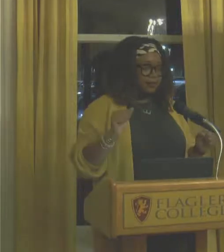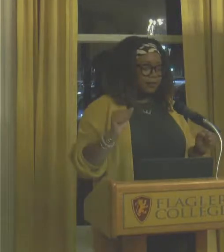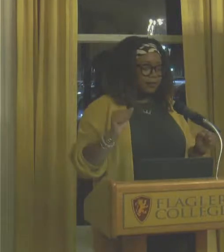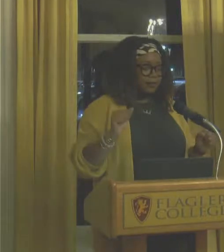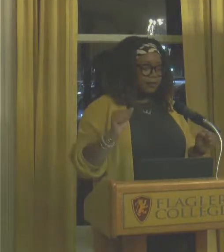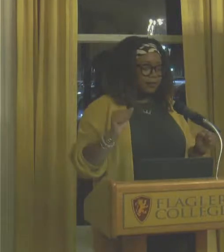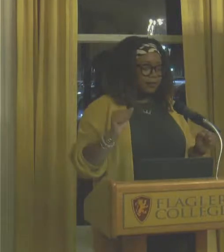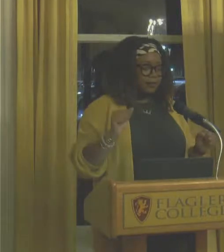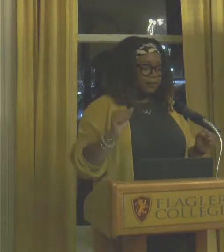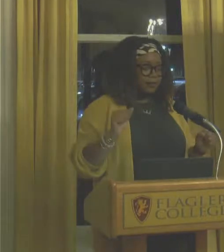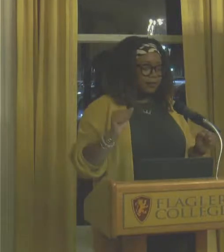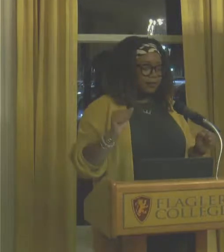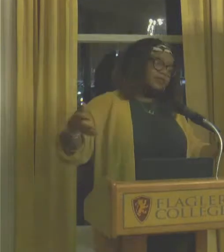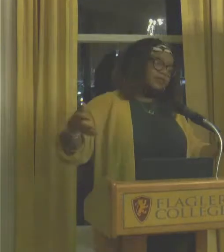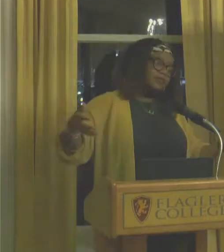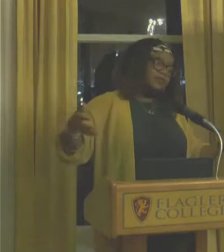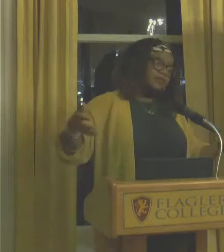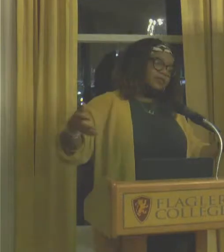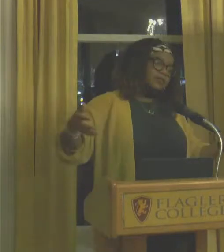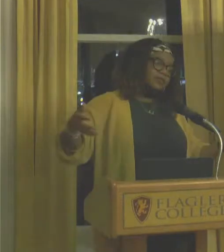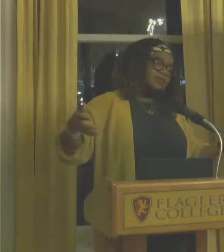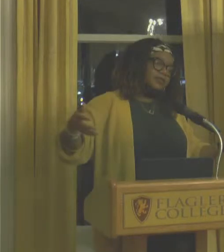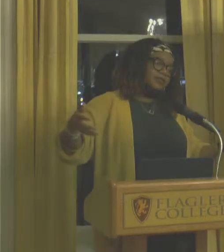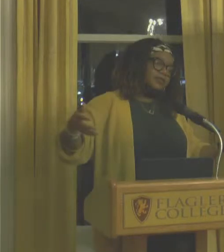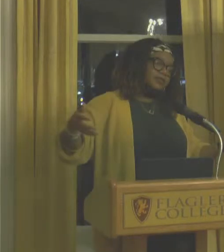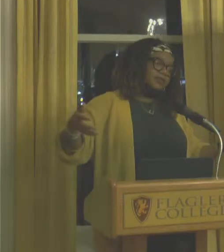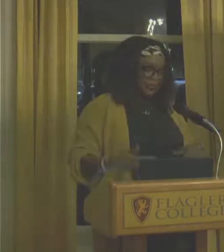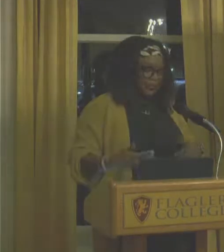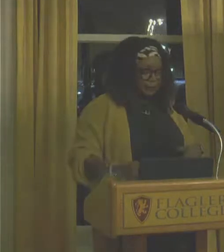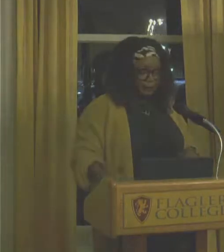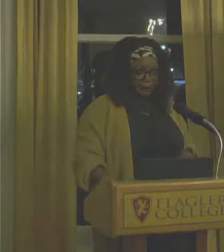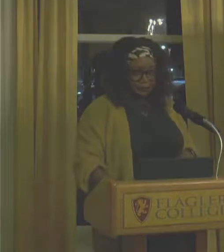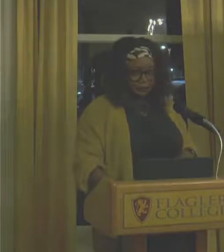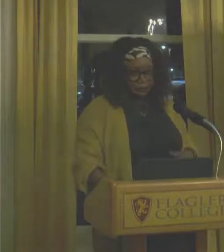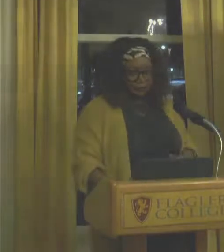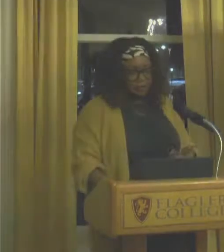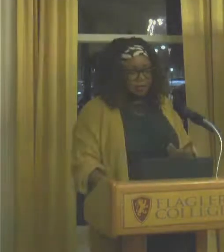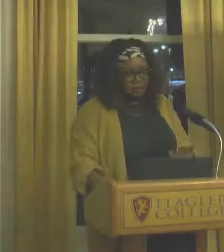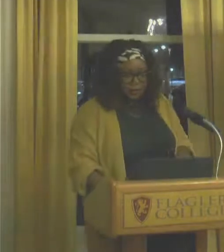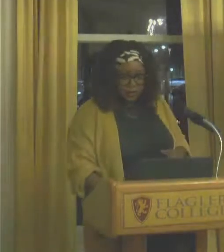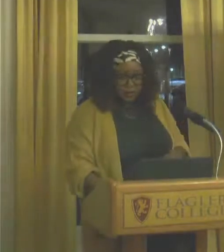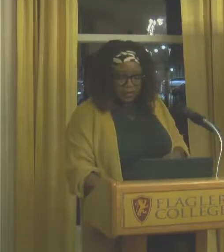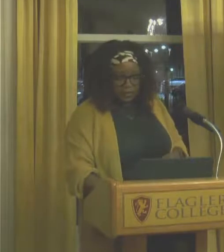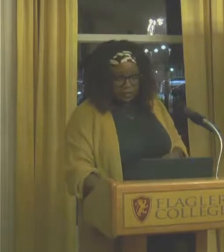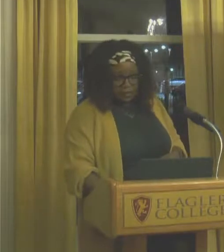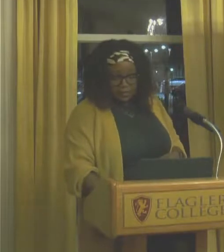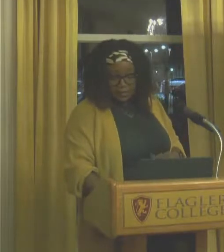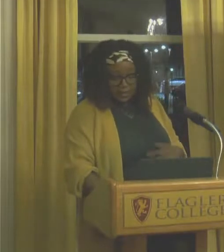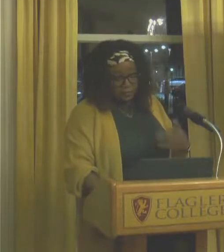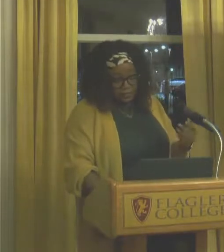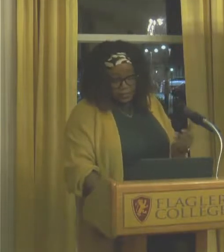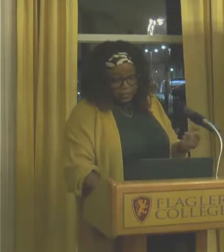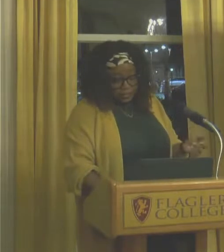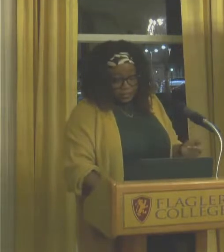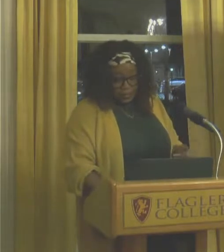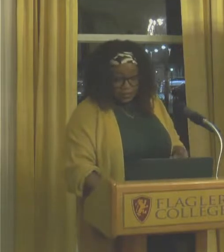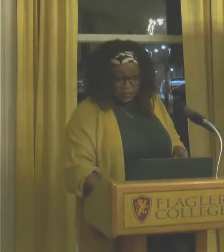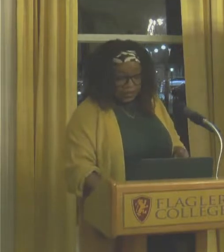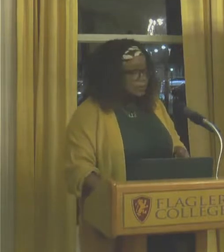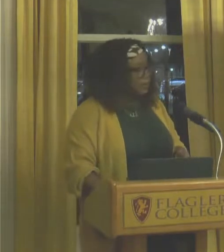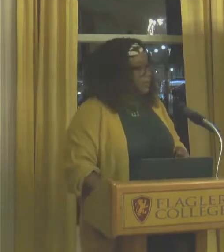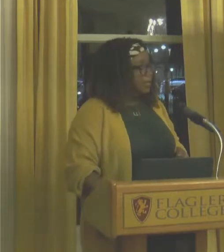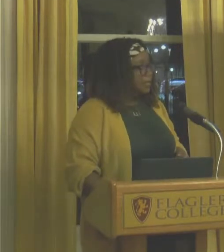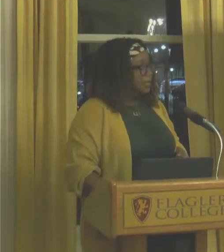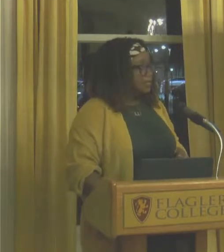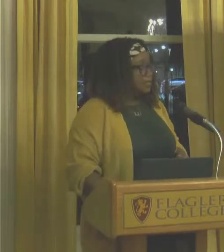about how I didn't see a lot of myself growing up in art spaces. So, you know, community, this, I wasn't here this day.